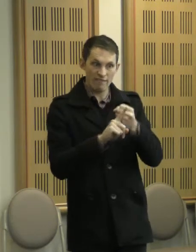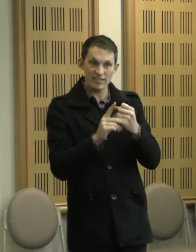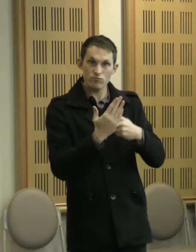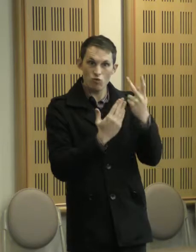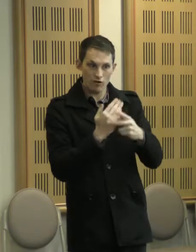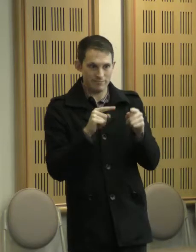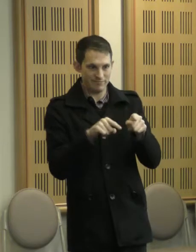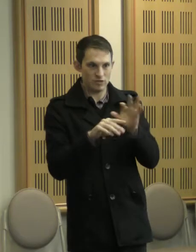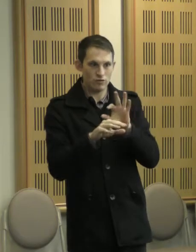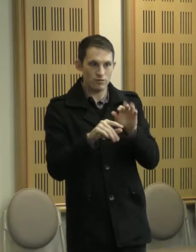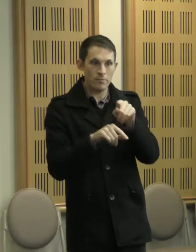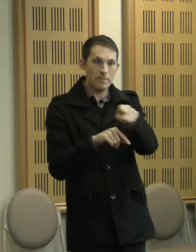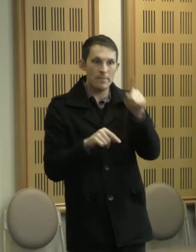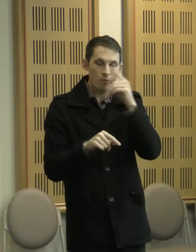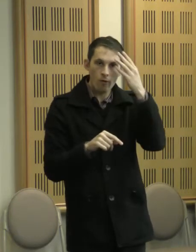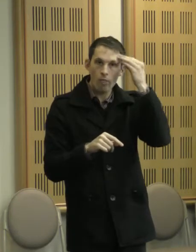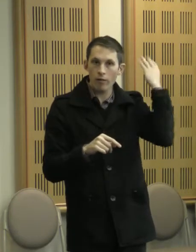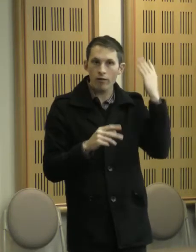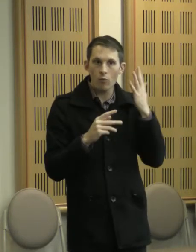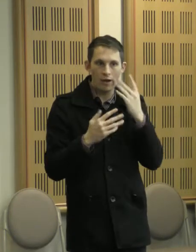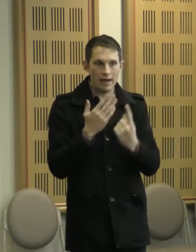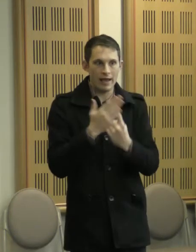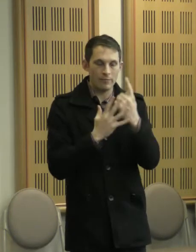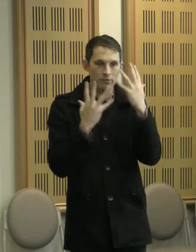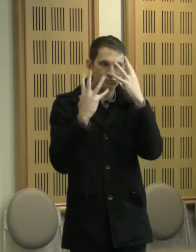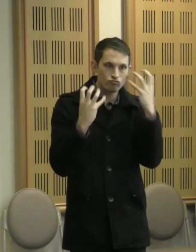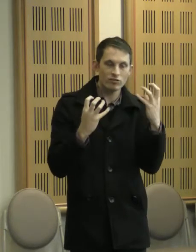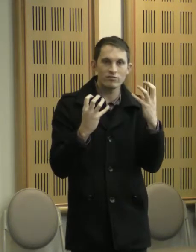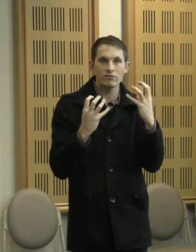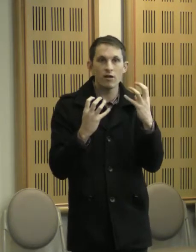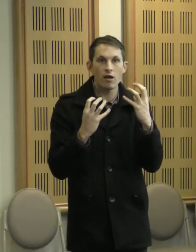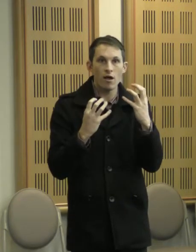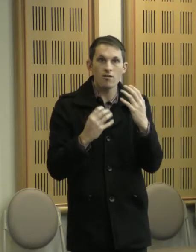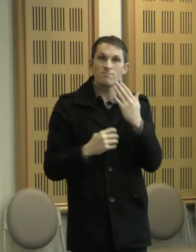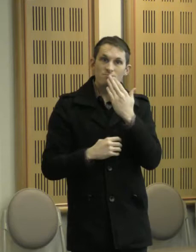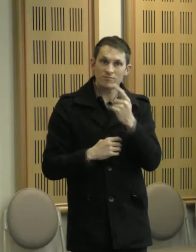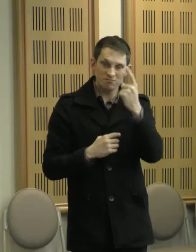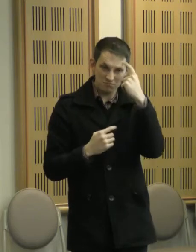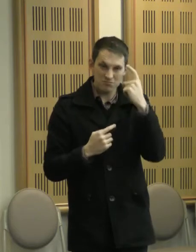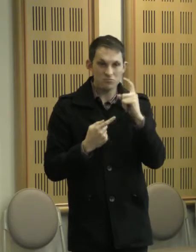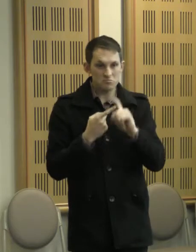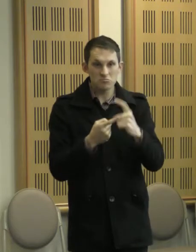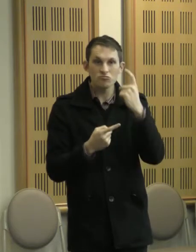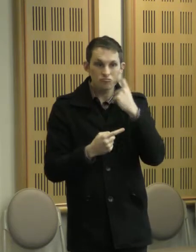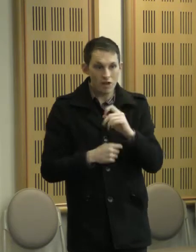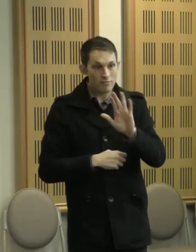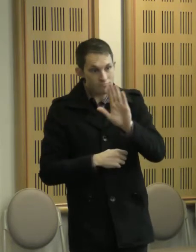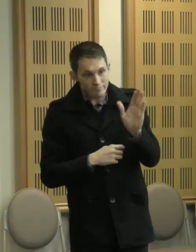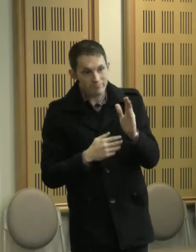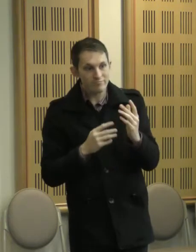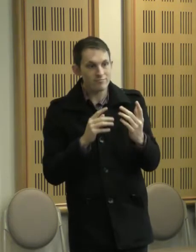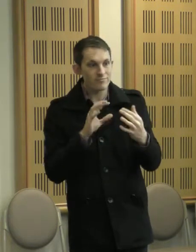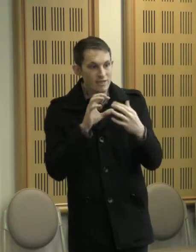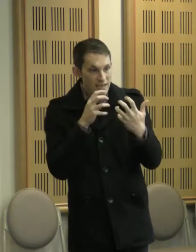always front of mind for people in distress. Just keep trying to engage and be there when people are ready.